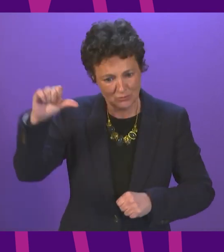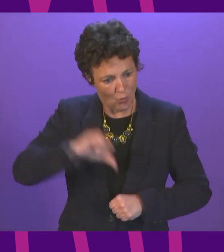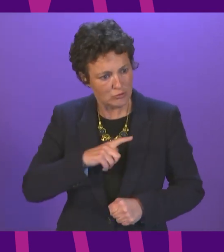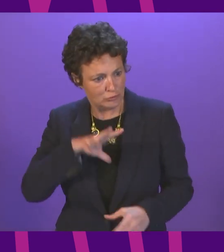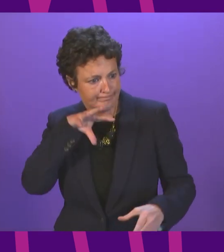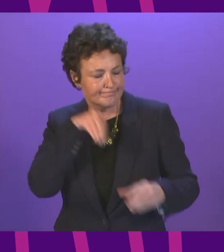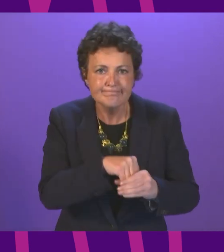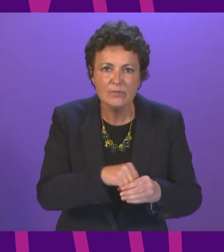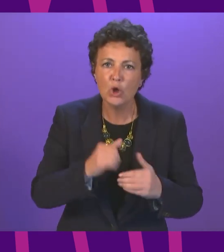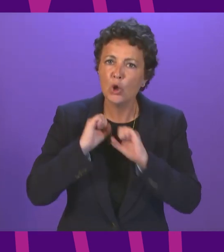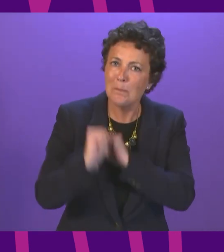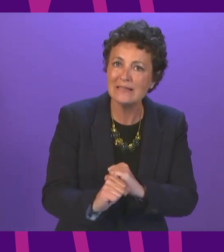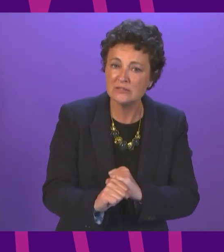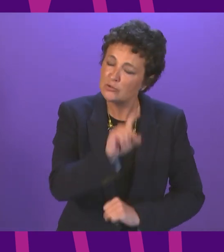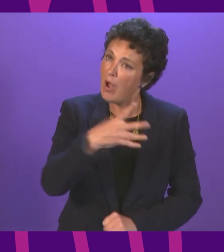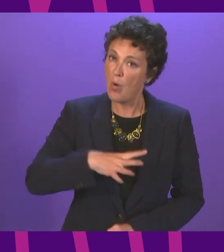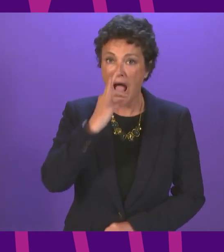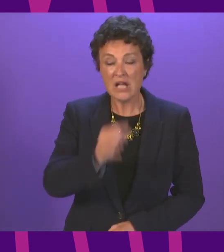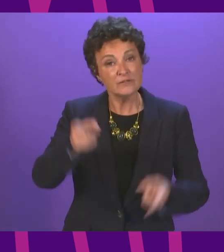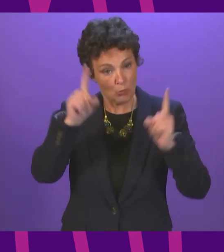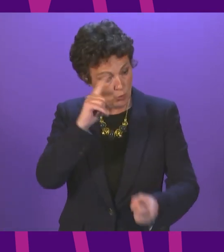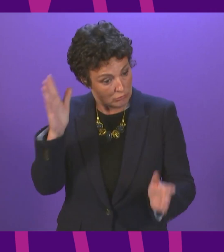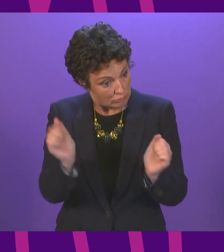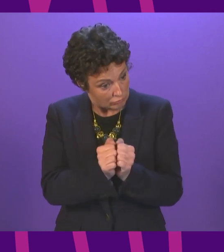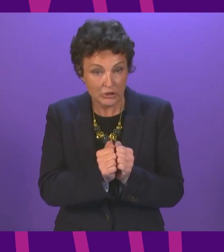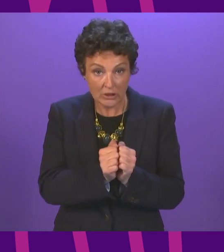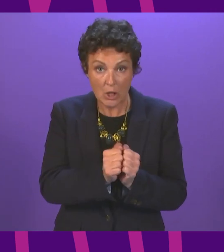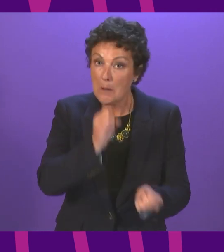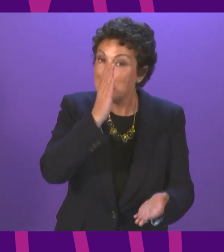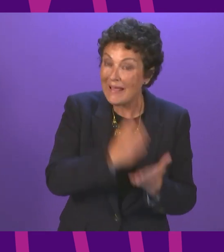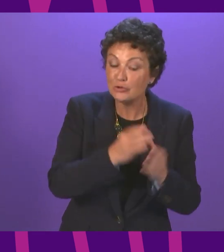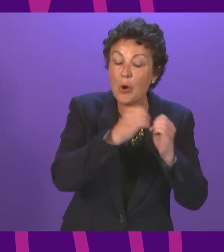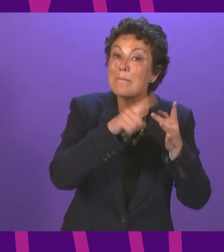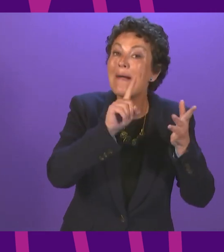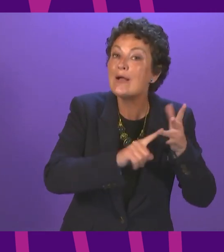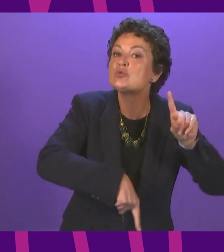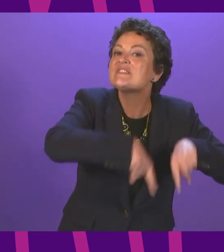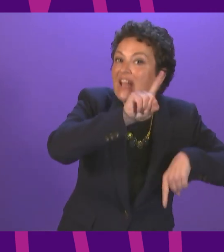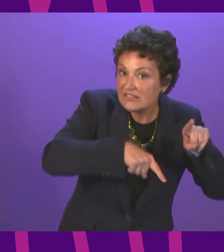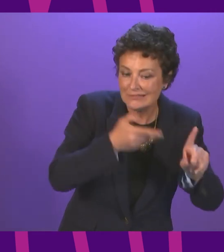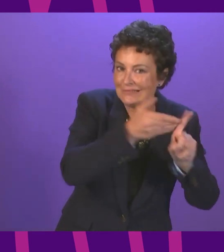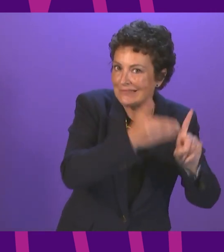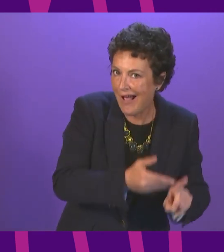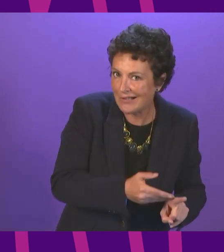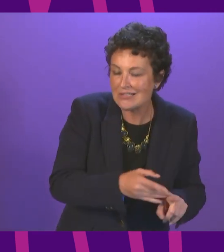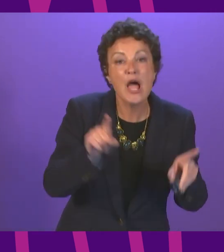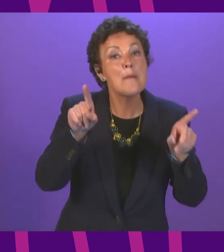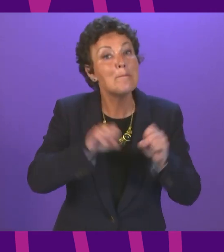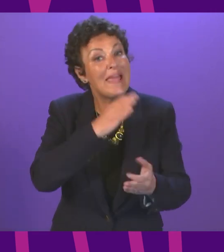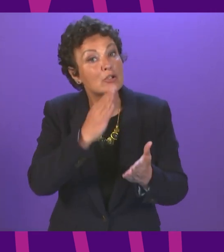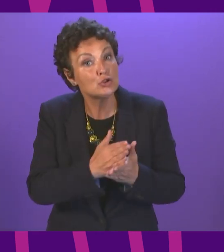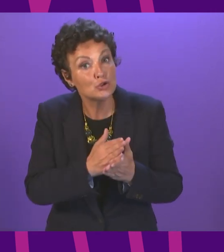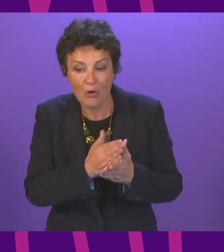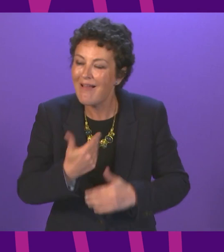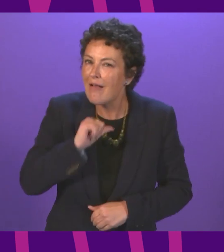commit to give clarity on agricultural policy? And will she ensure biodiversity targets are improved by extending the Agri-Environment